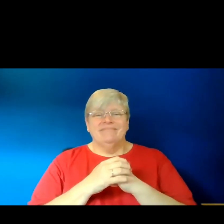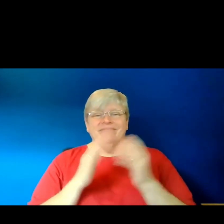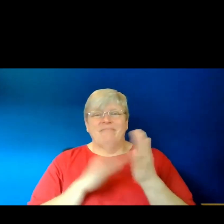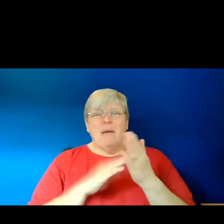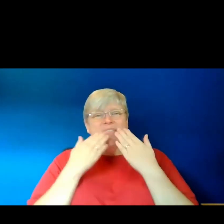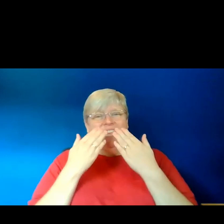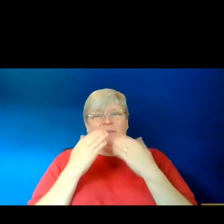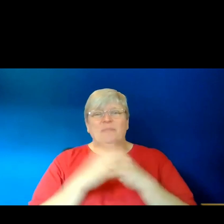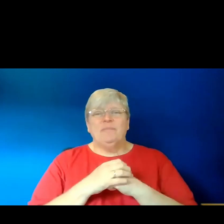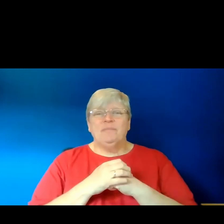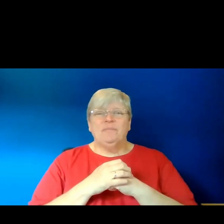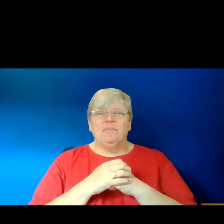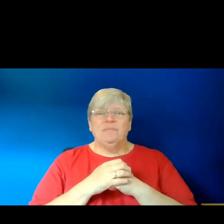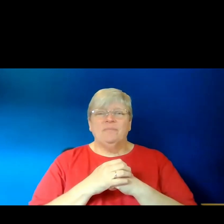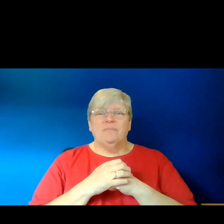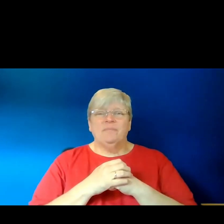this.